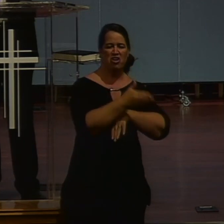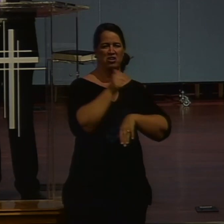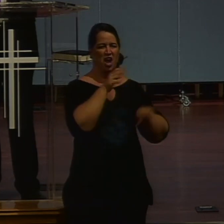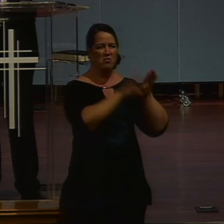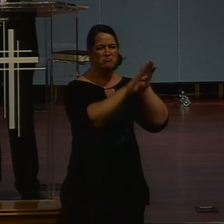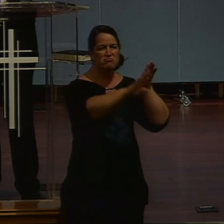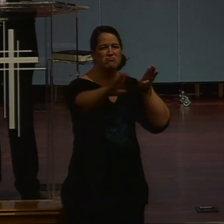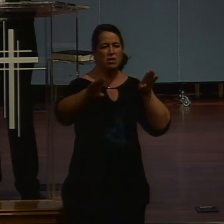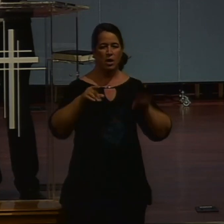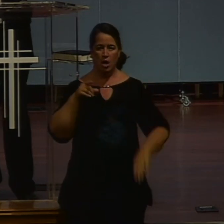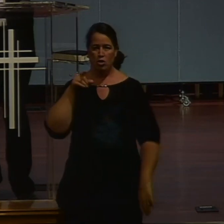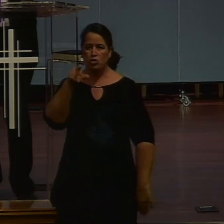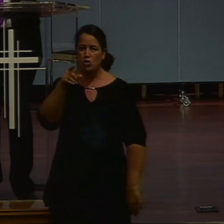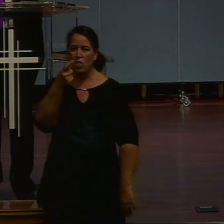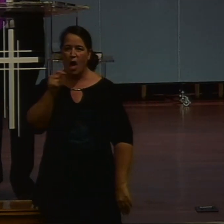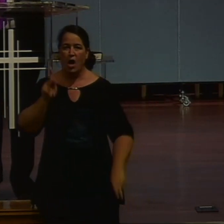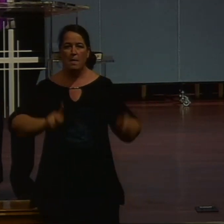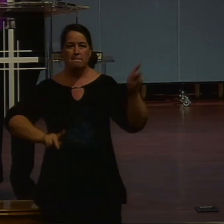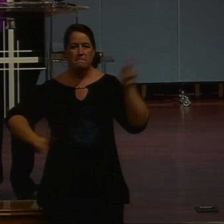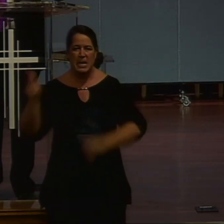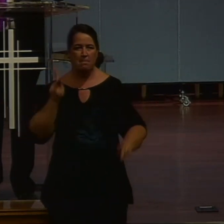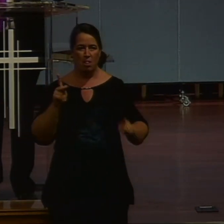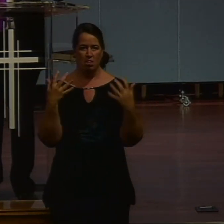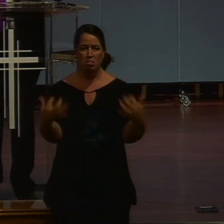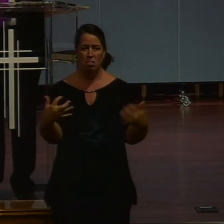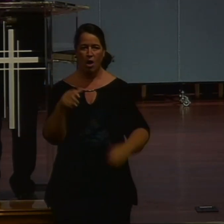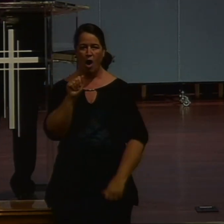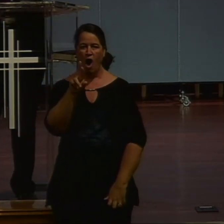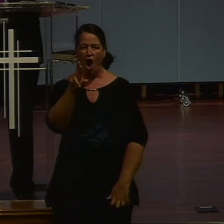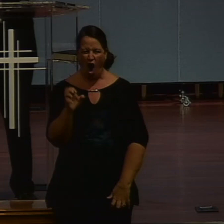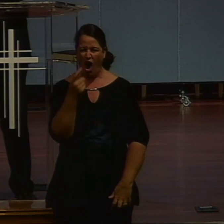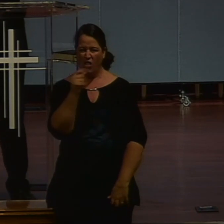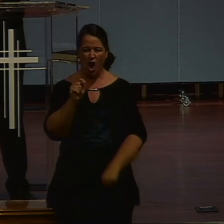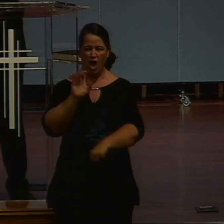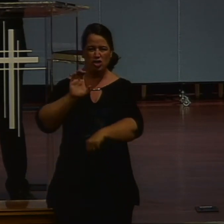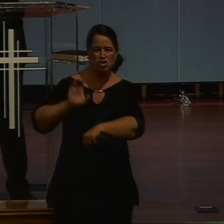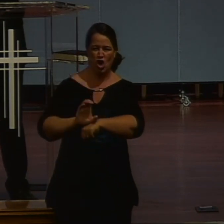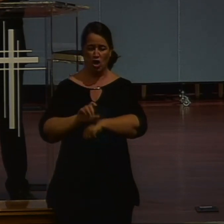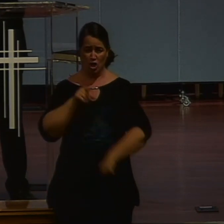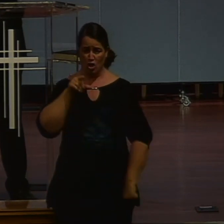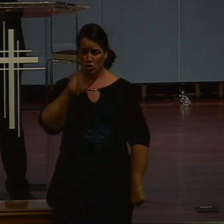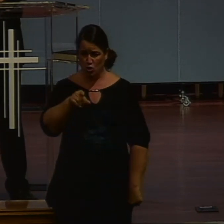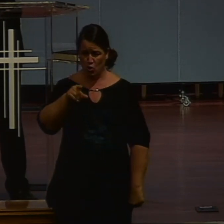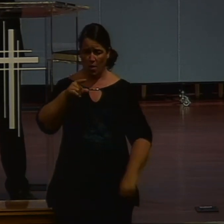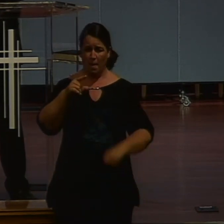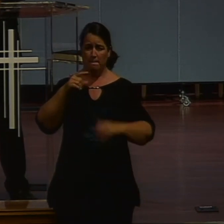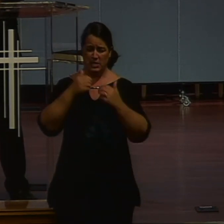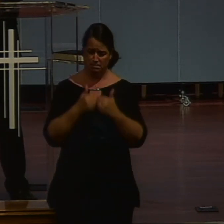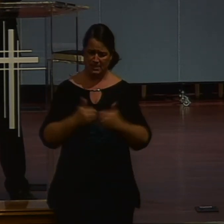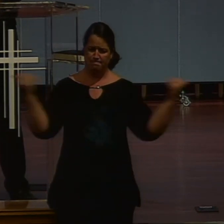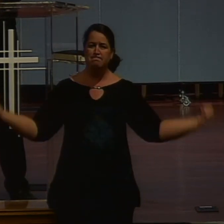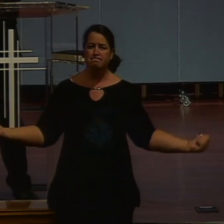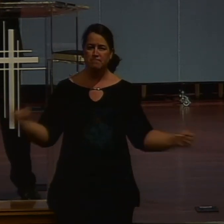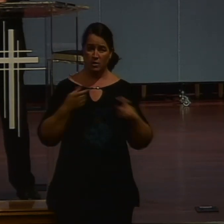the church. You are the called out ones. Of God. And we need to get rid of thinking. That worship is just. Something that